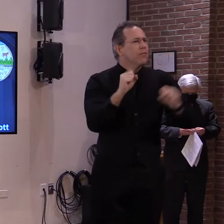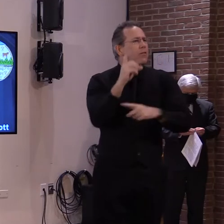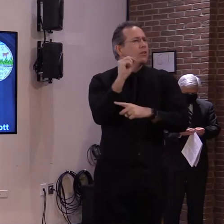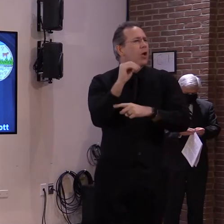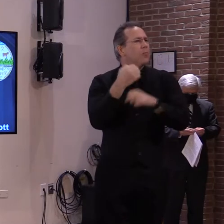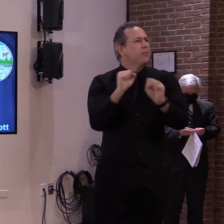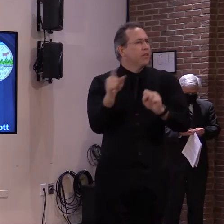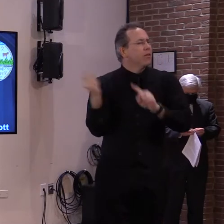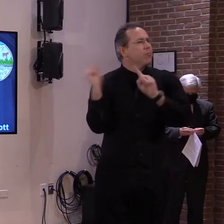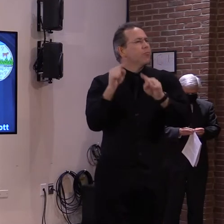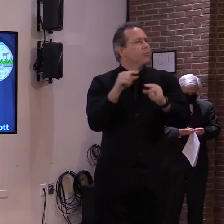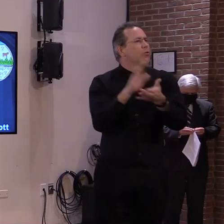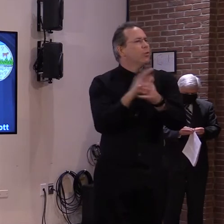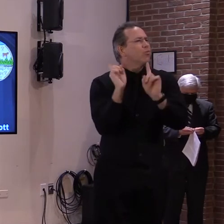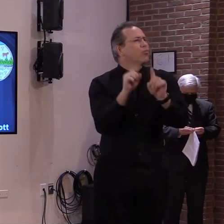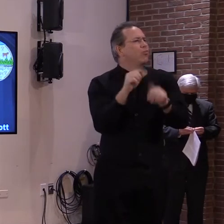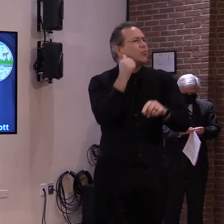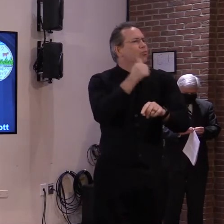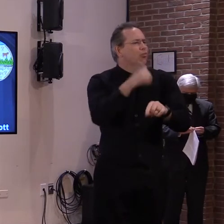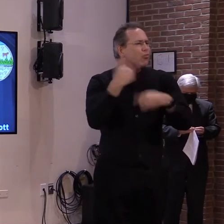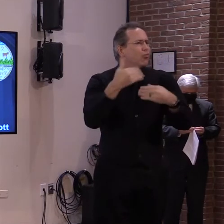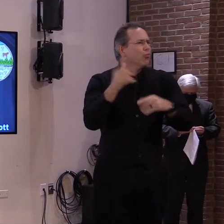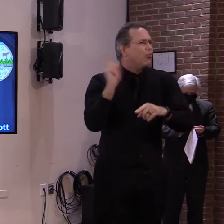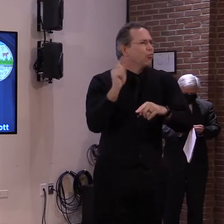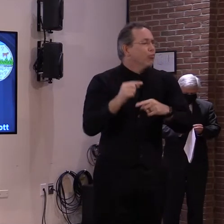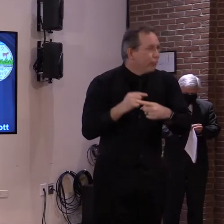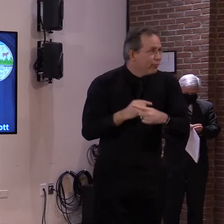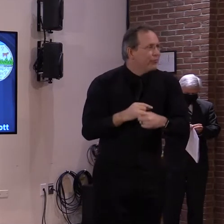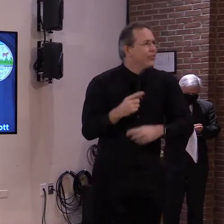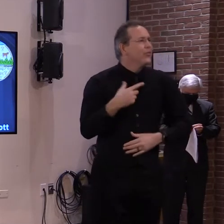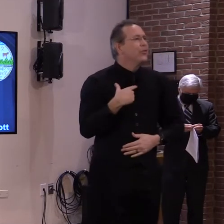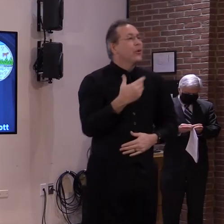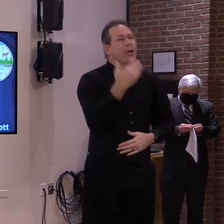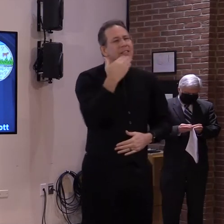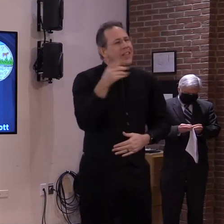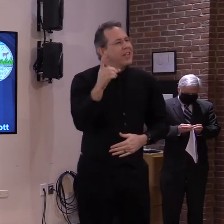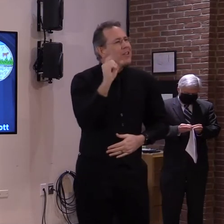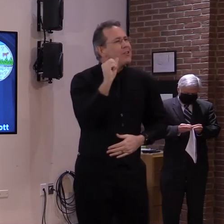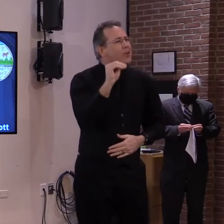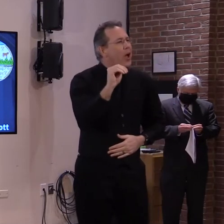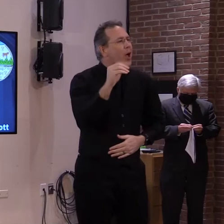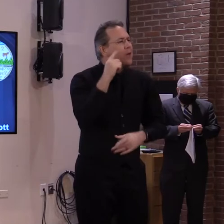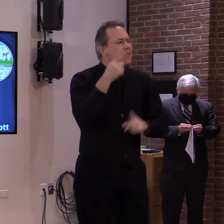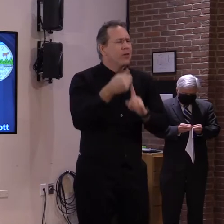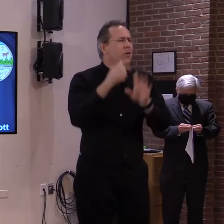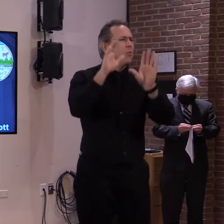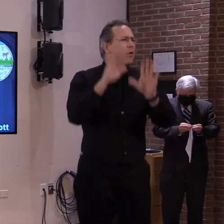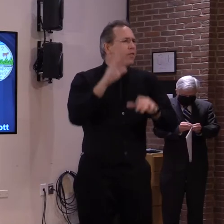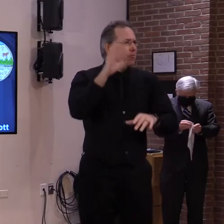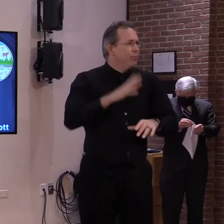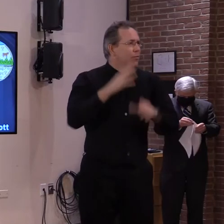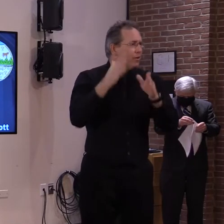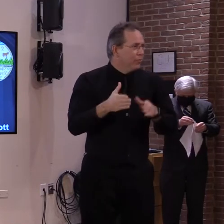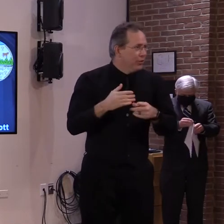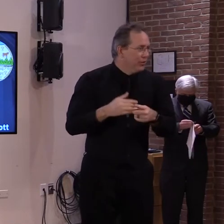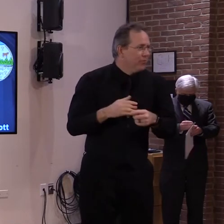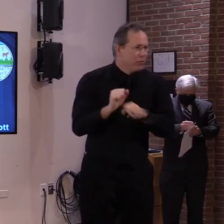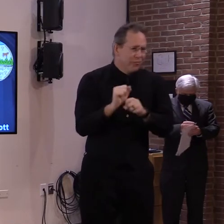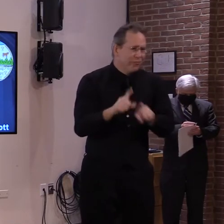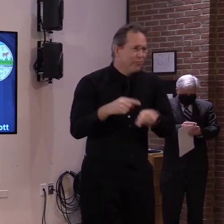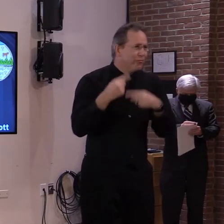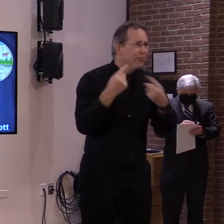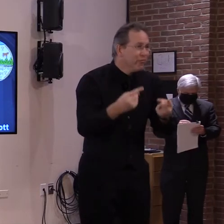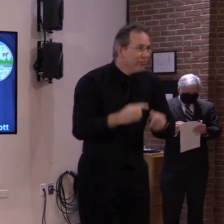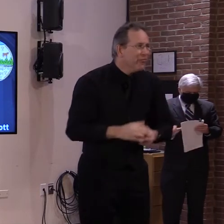Dom for his incredible service to his community. I want to wish him as well a very, very happy birthday. Dom